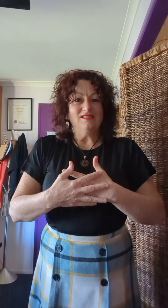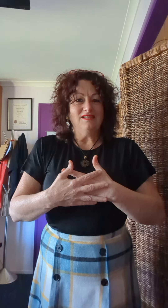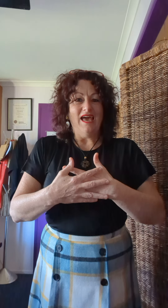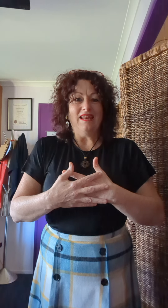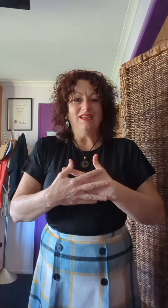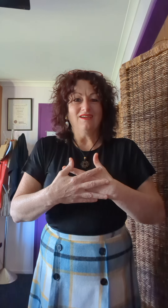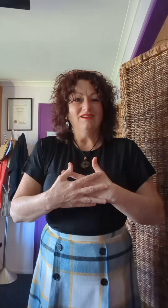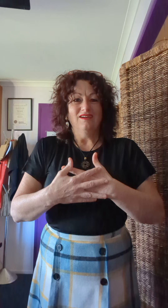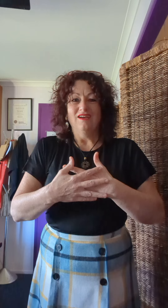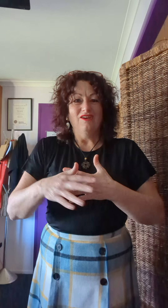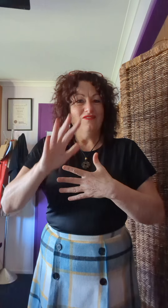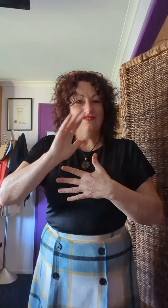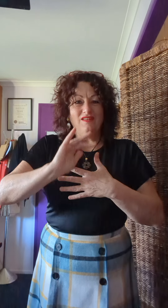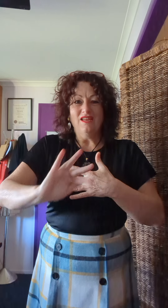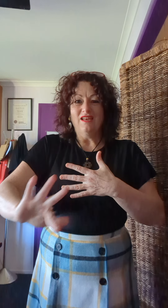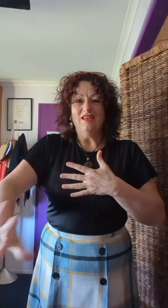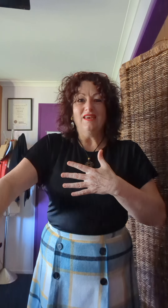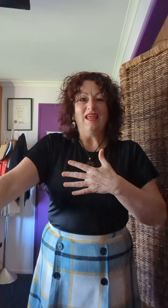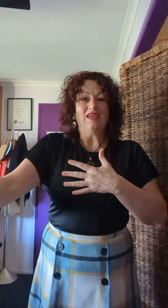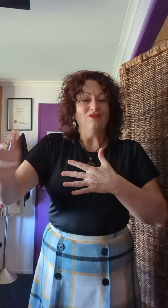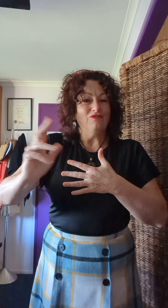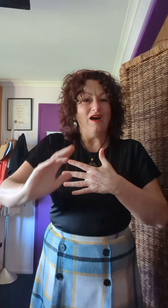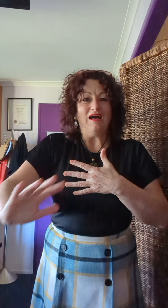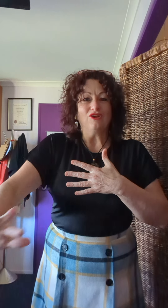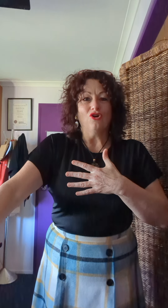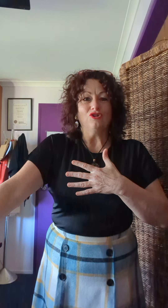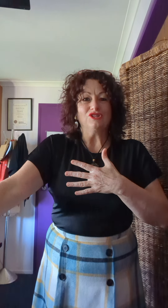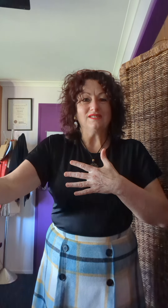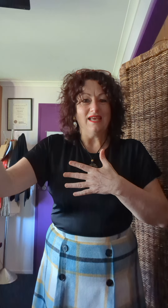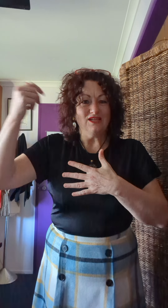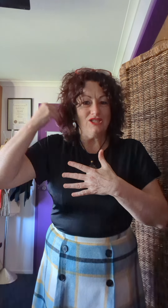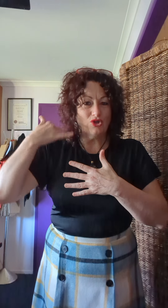satanic, negative unconscious energy.